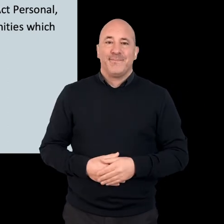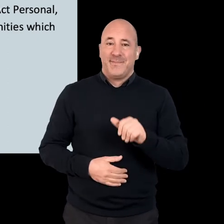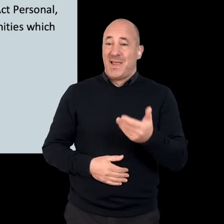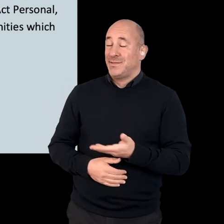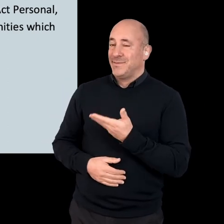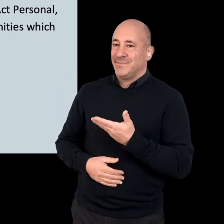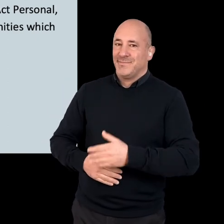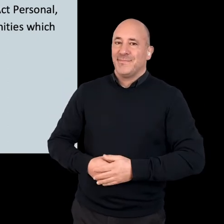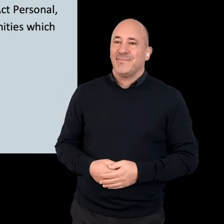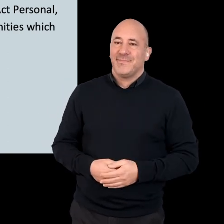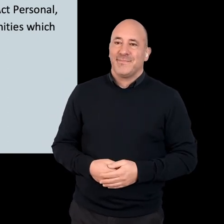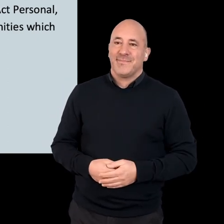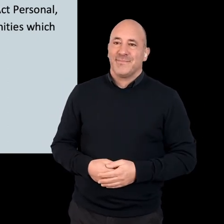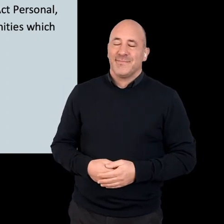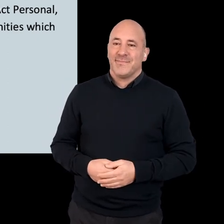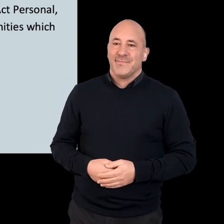Next slide, please.